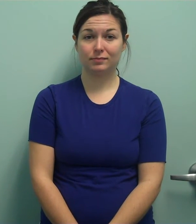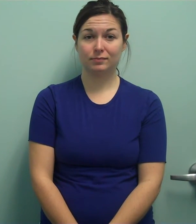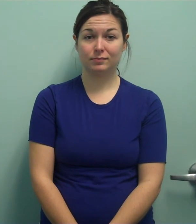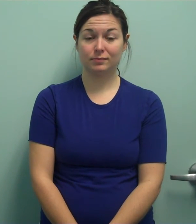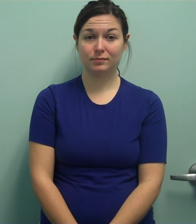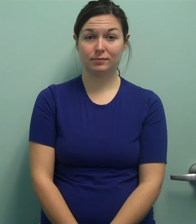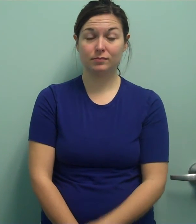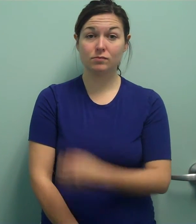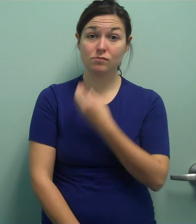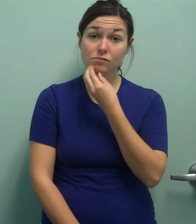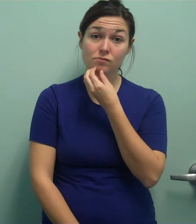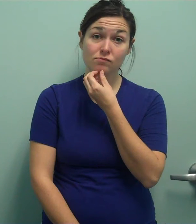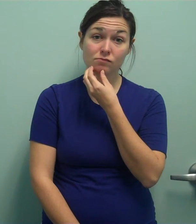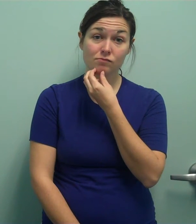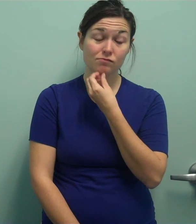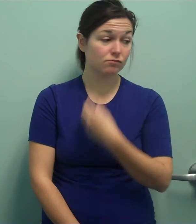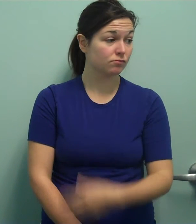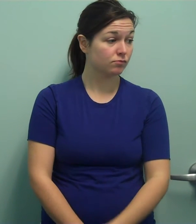So I have to do what's called tacking.